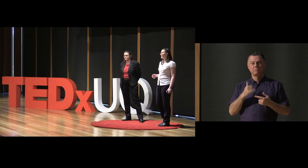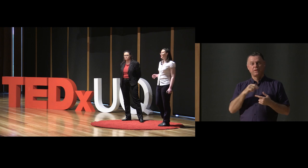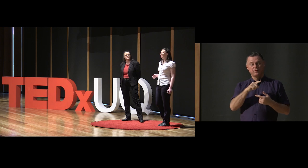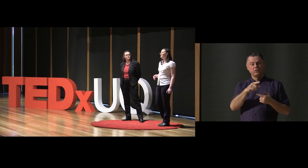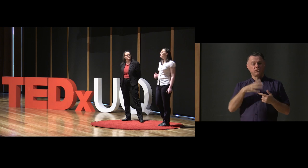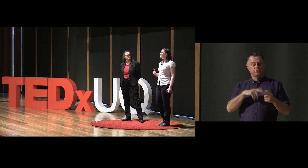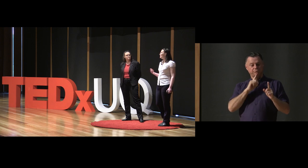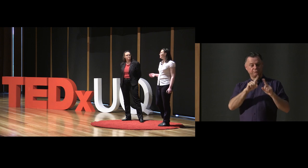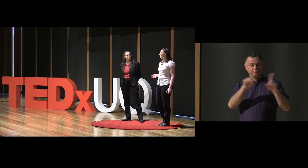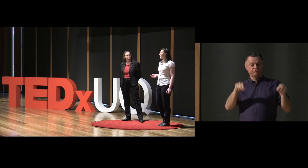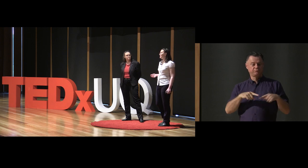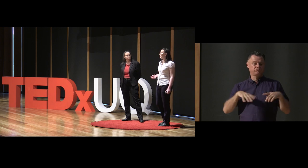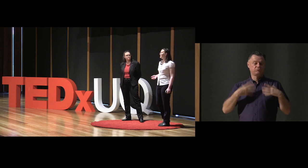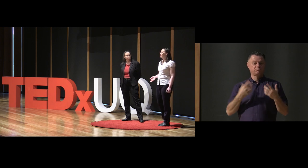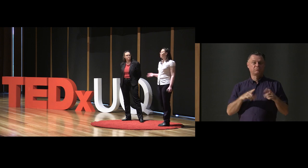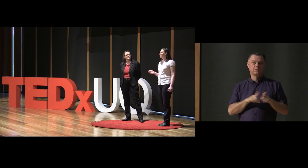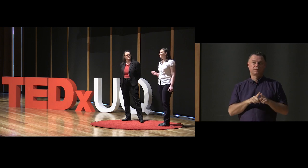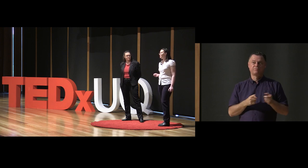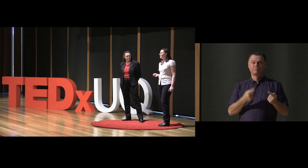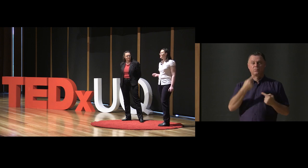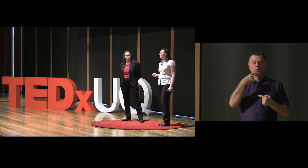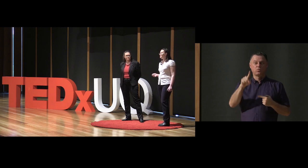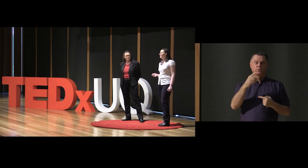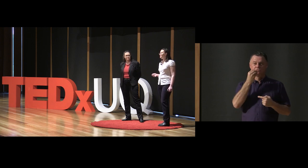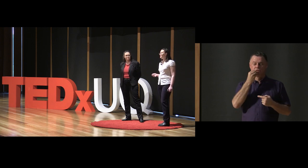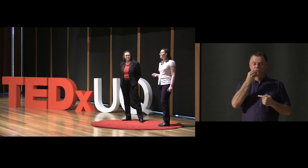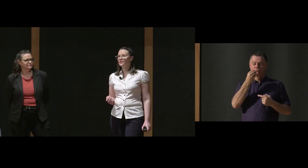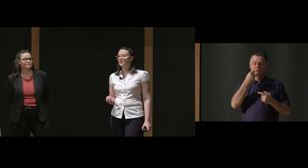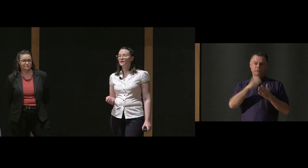know your credit card. So you can give a command like order the groceries.